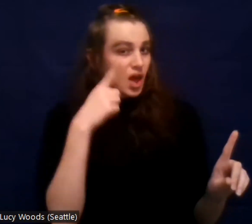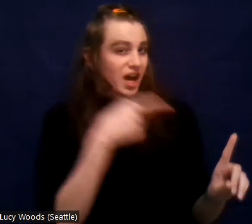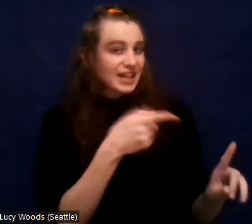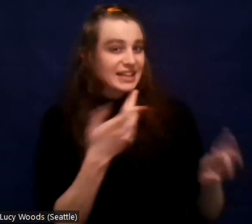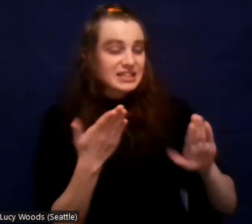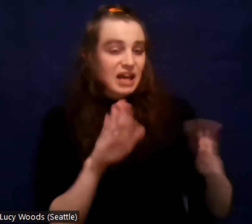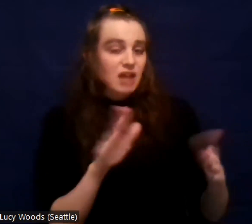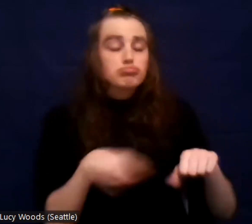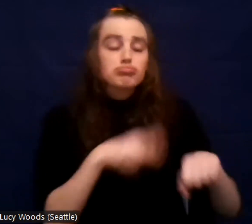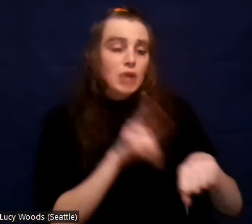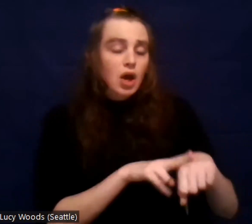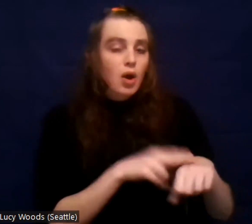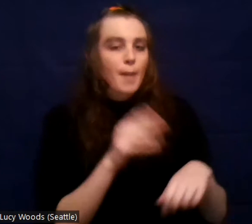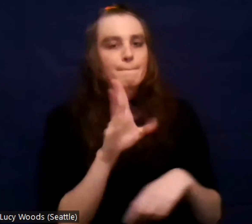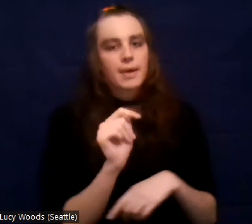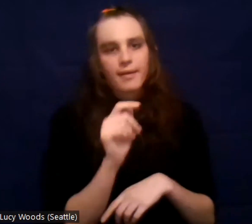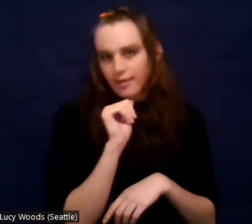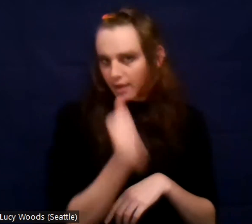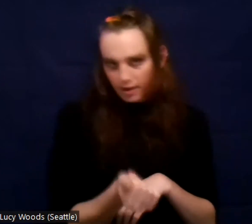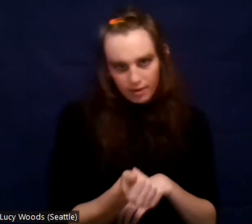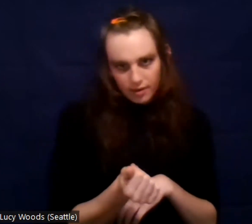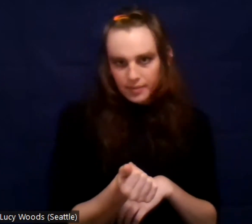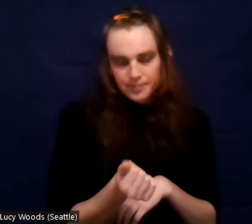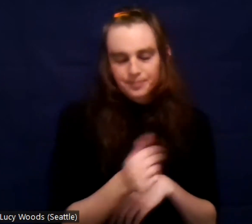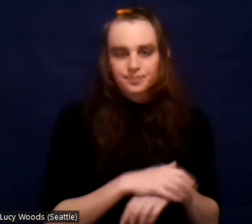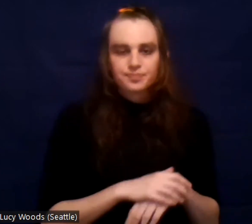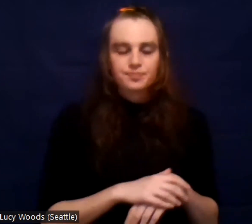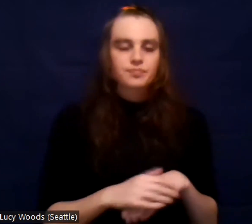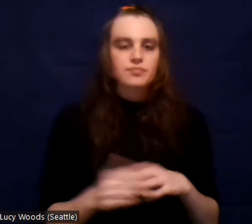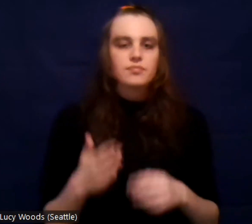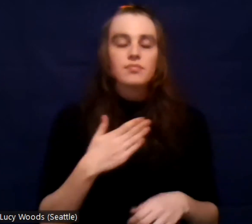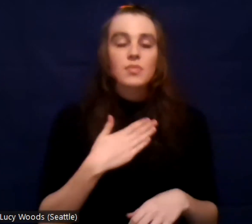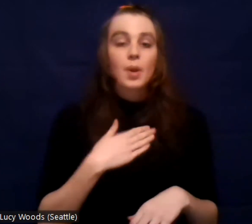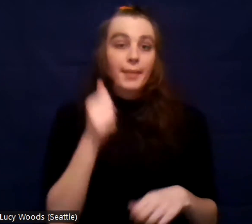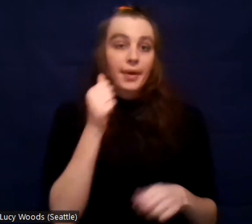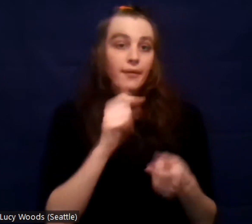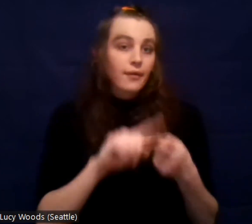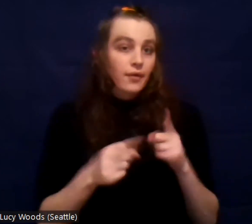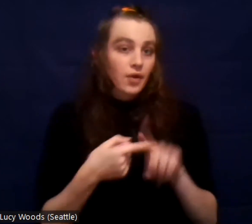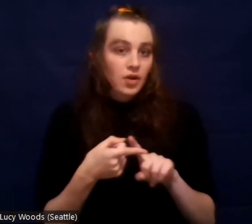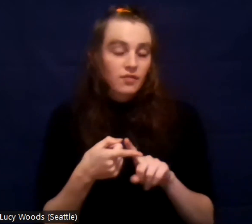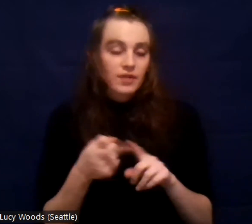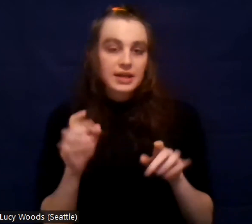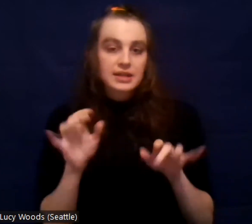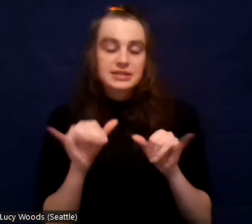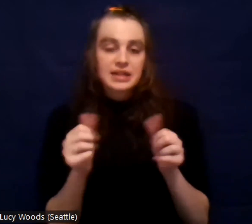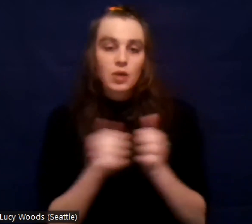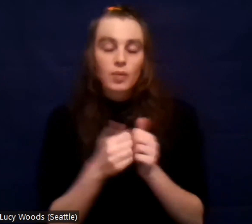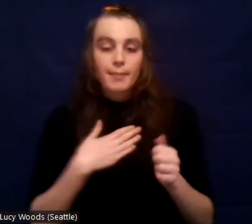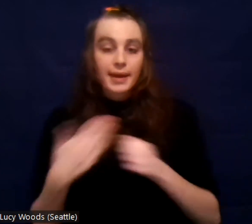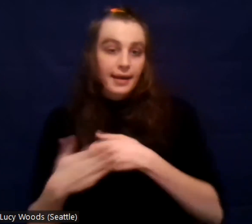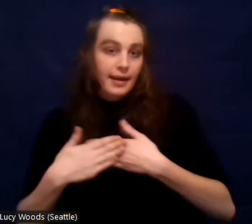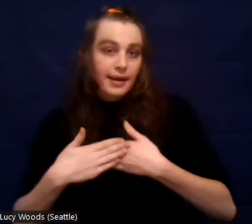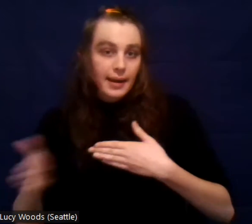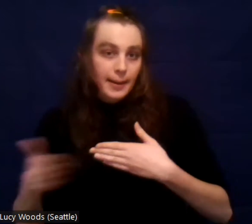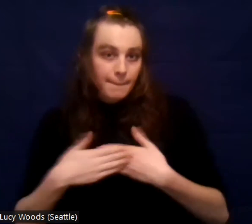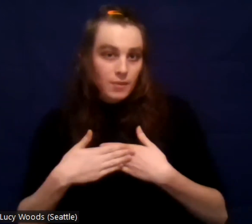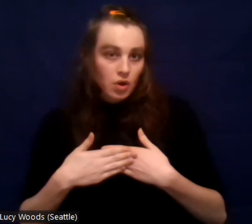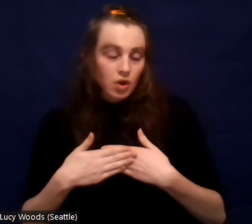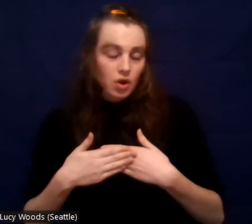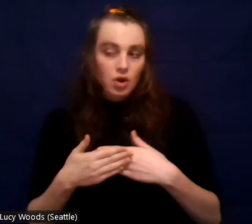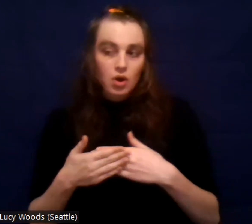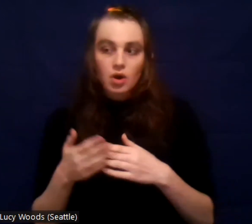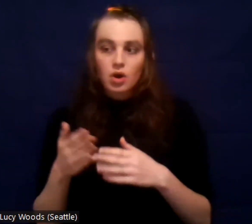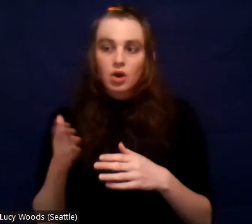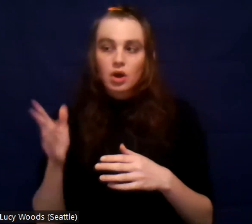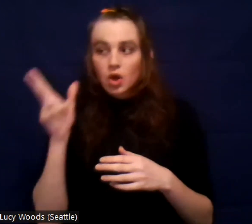Long story short, my girlfriend at the time spent the night at my neighbor's house. My mother so happened to be there, overheard a conversation.